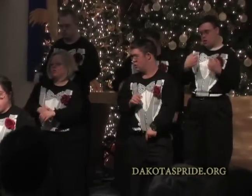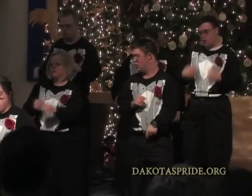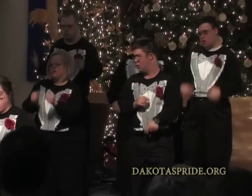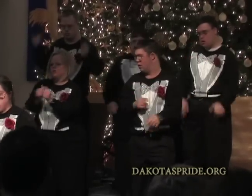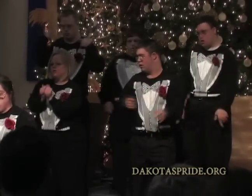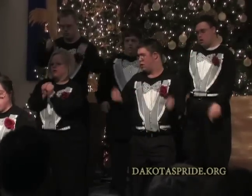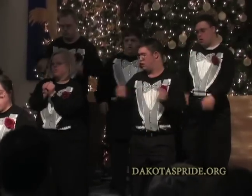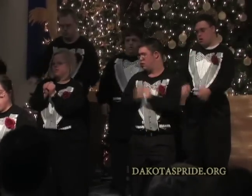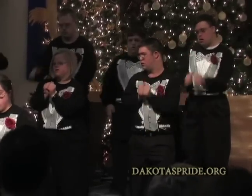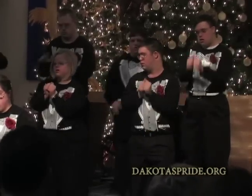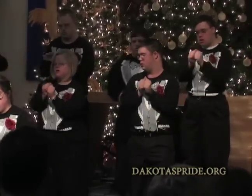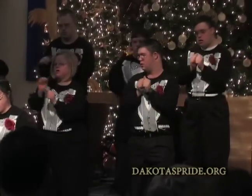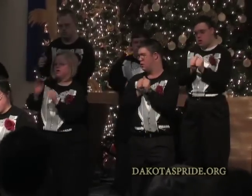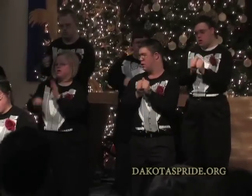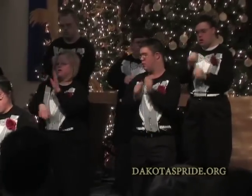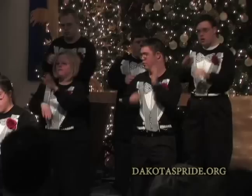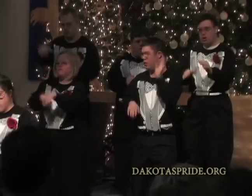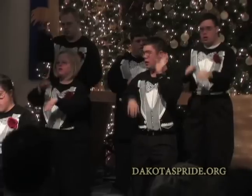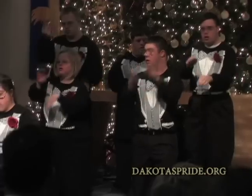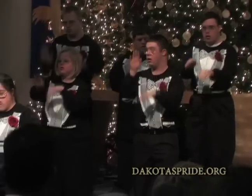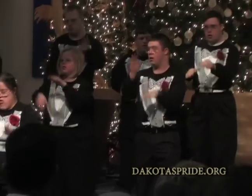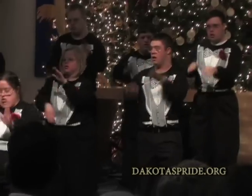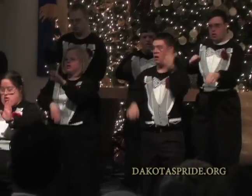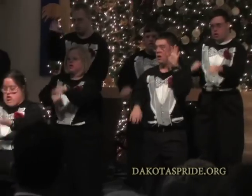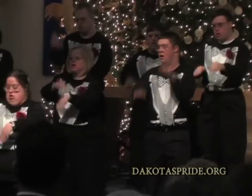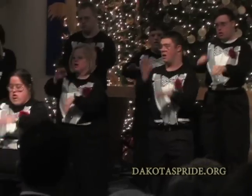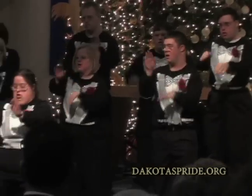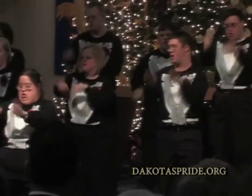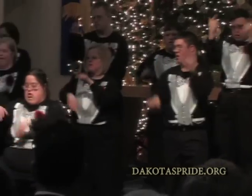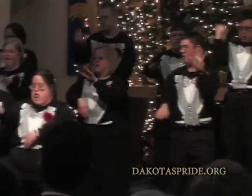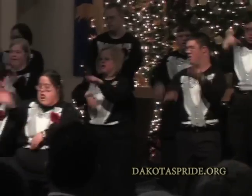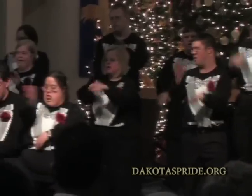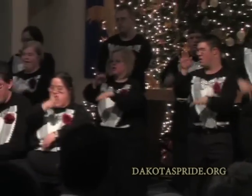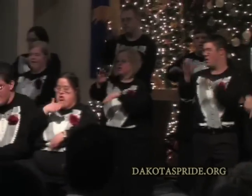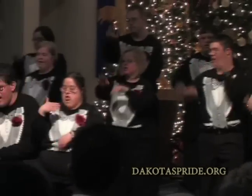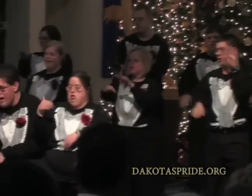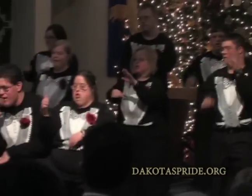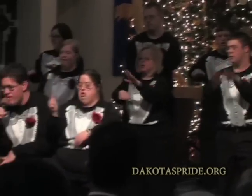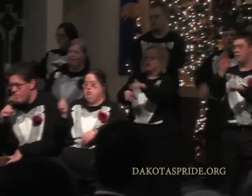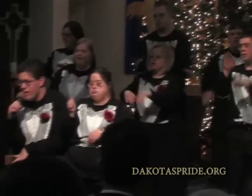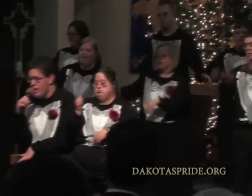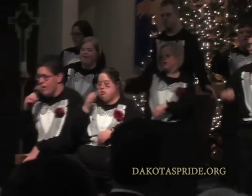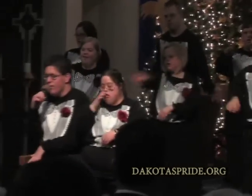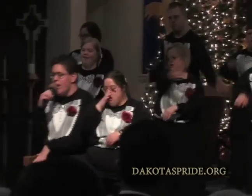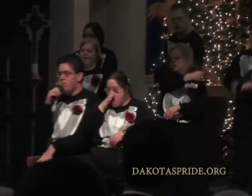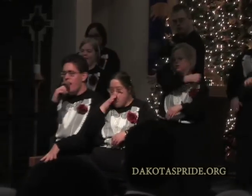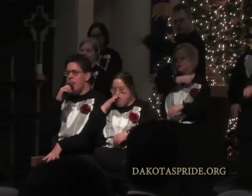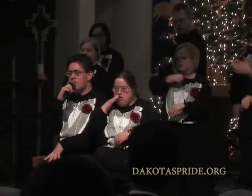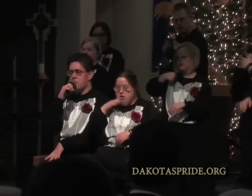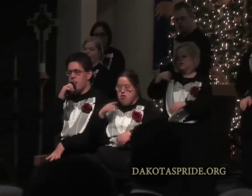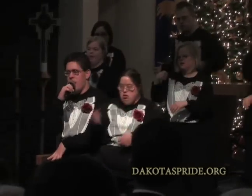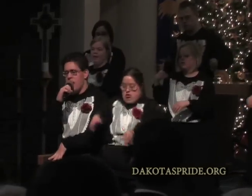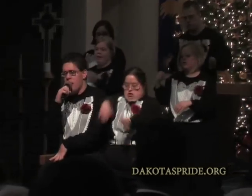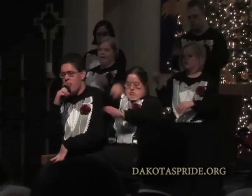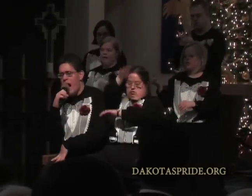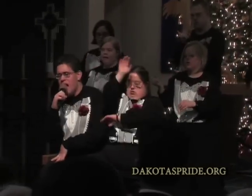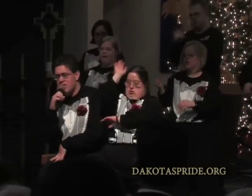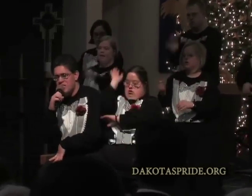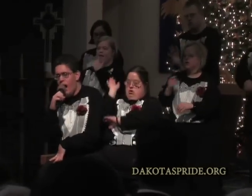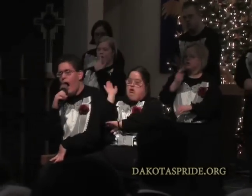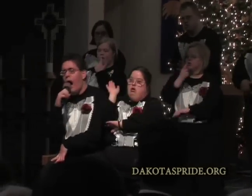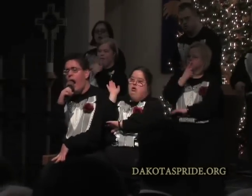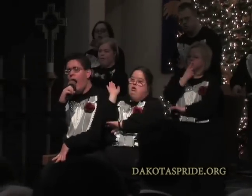With every step I take, let this be